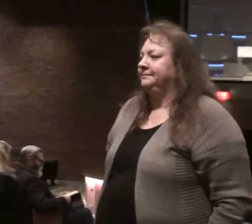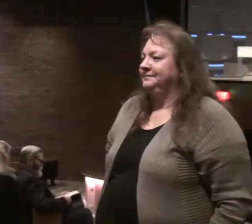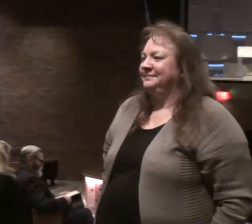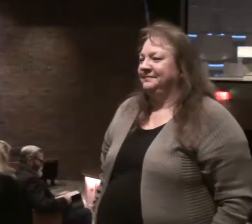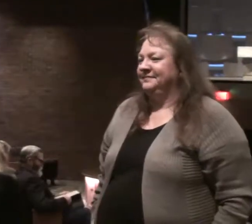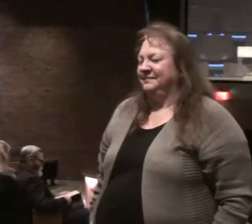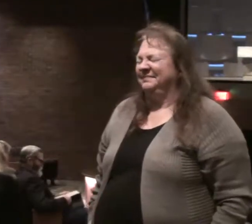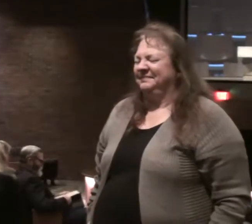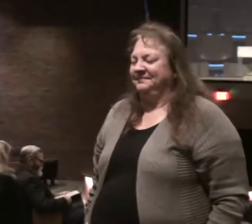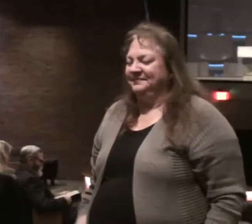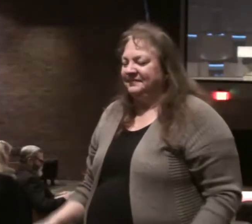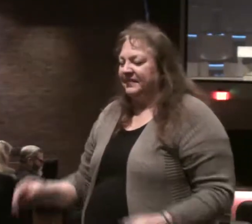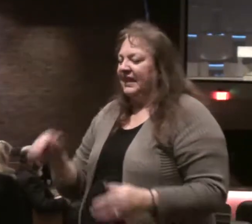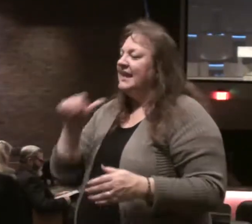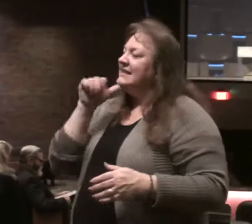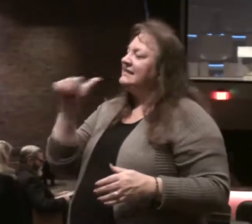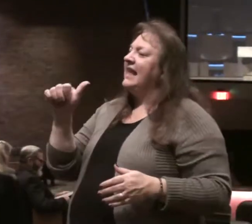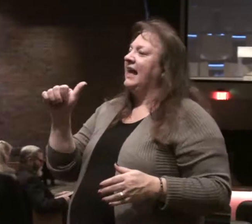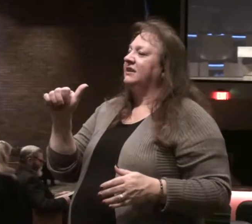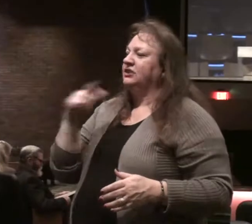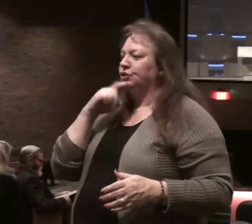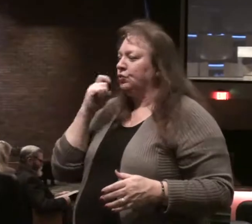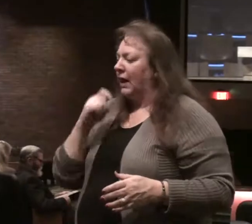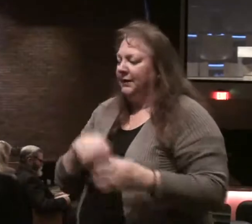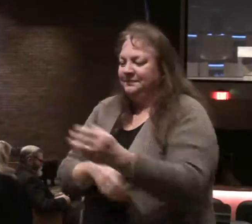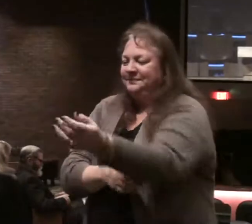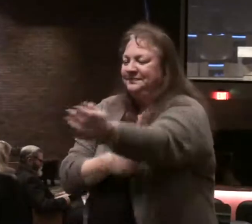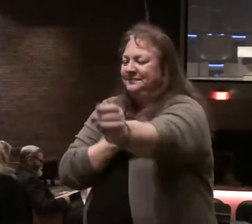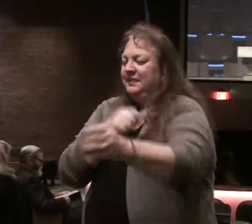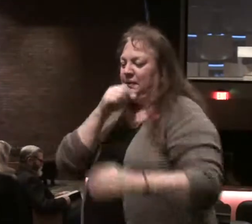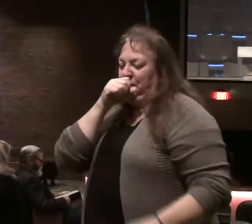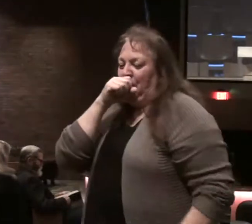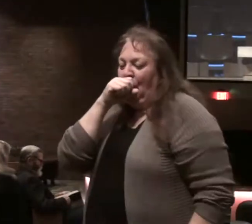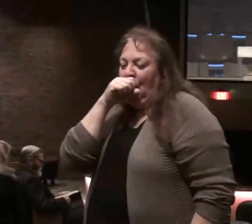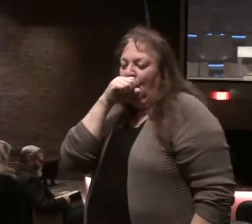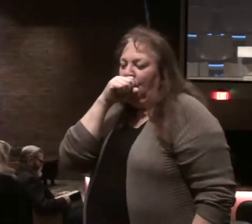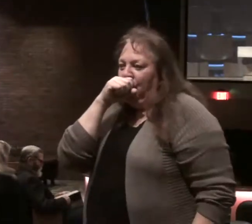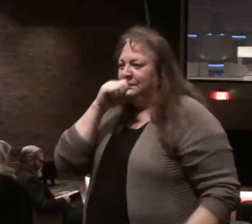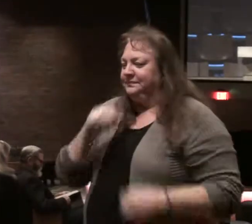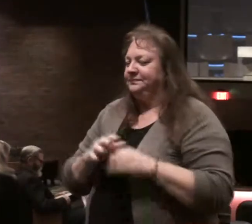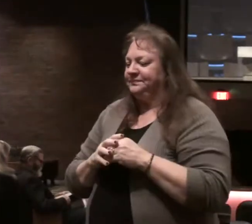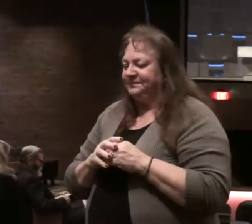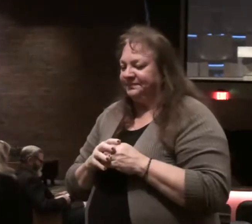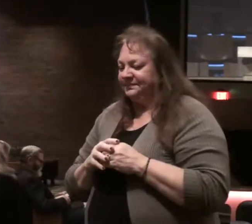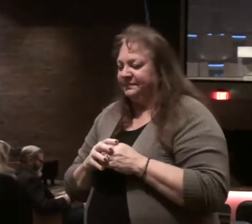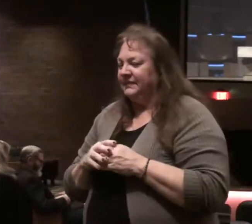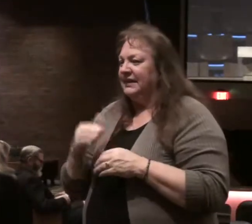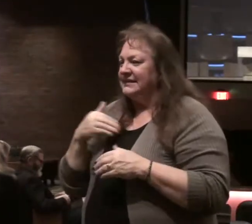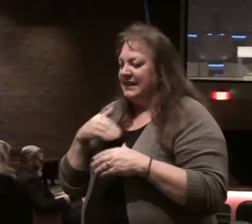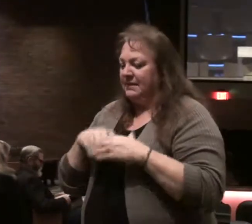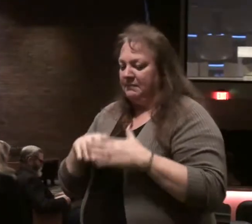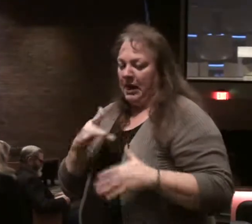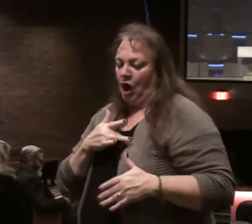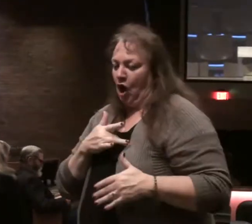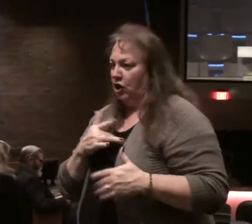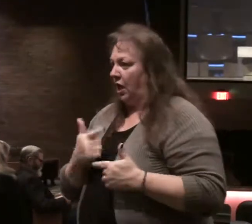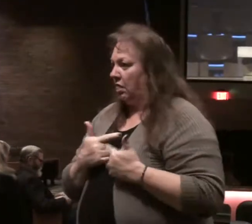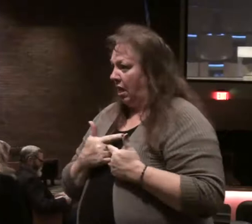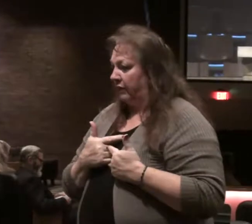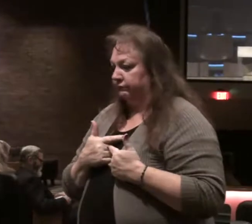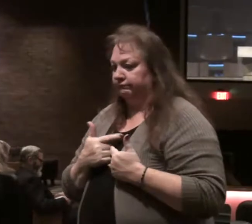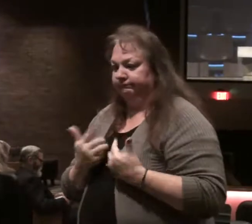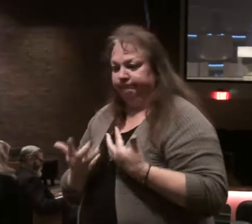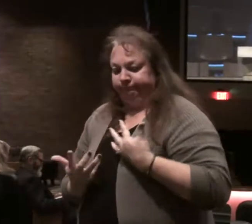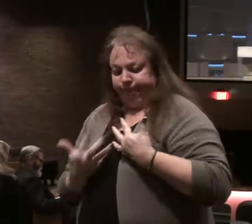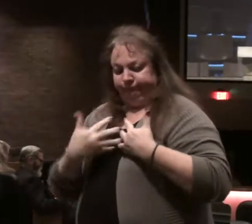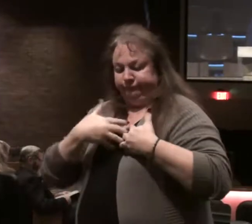The word of God is to not just be with us excellently, but is to find His way into our heart and lives. Colossians chapter 3